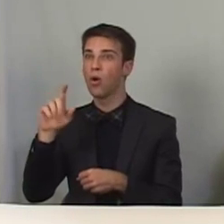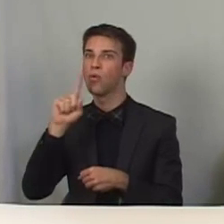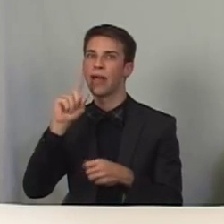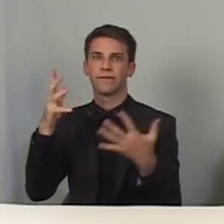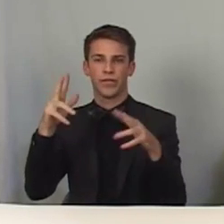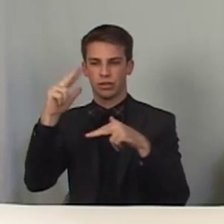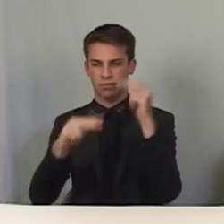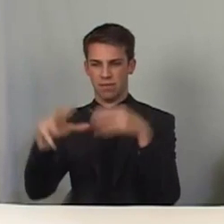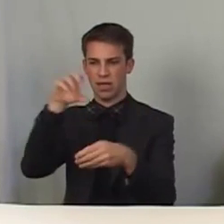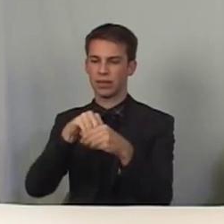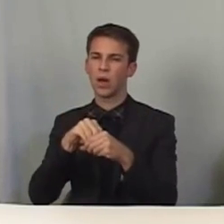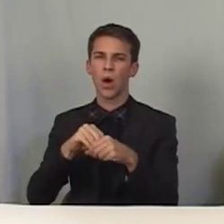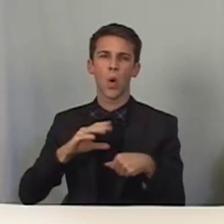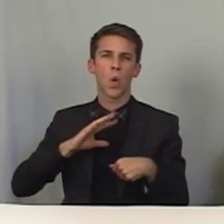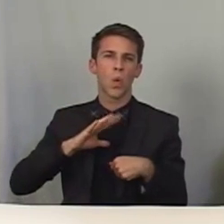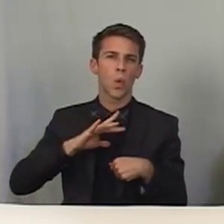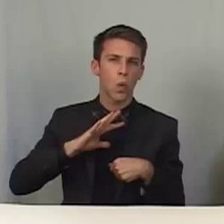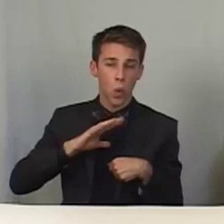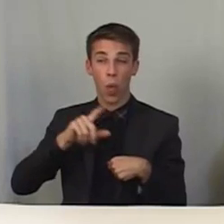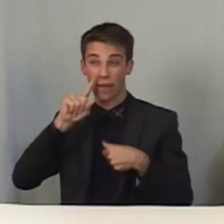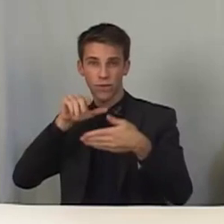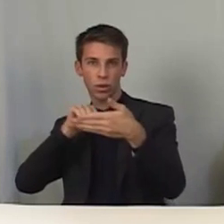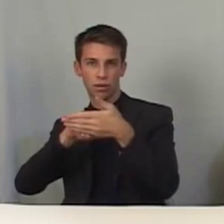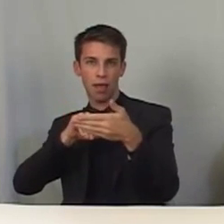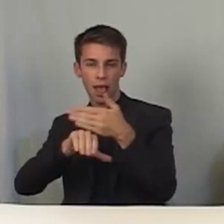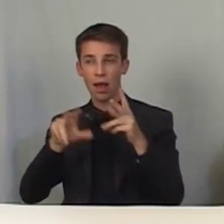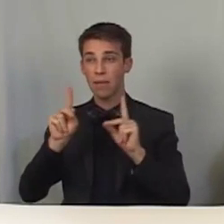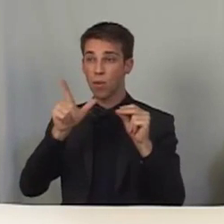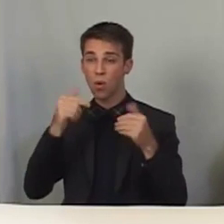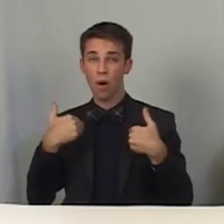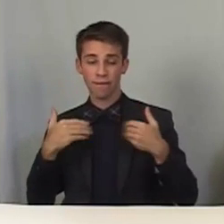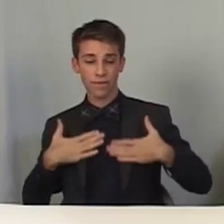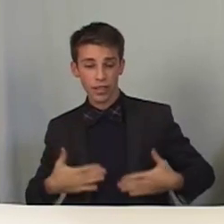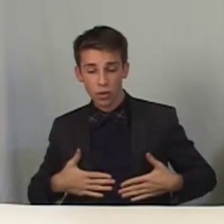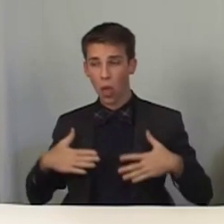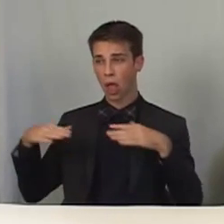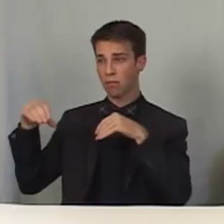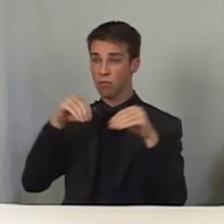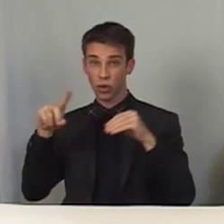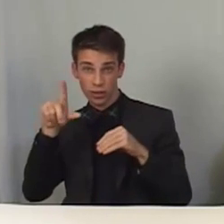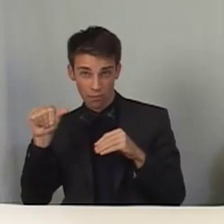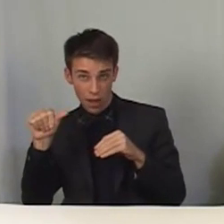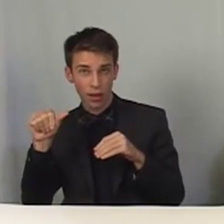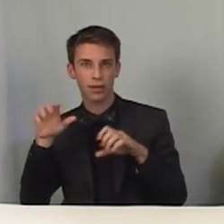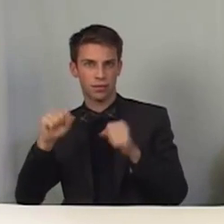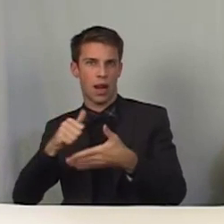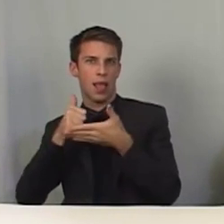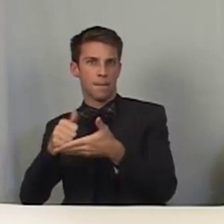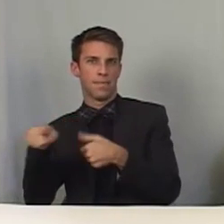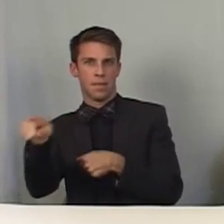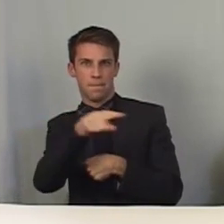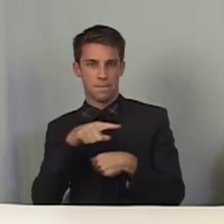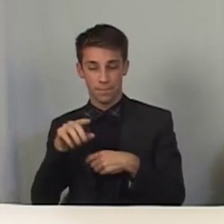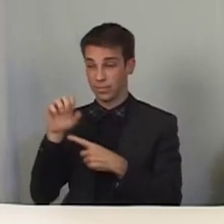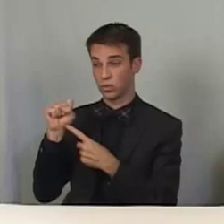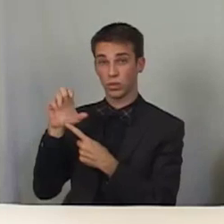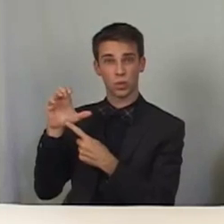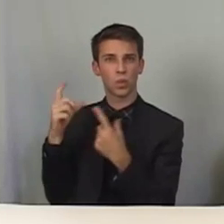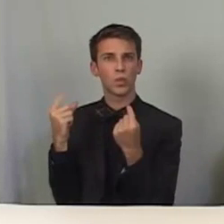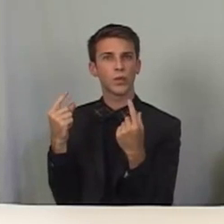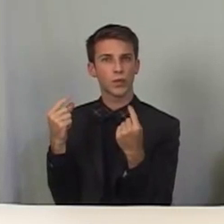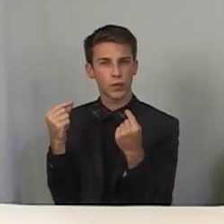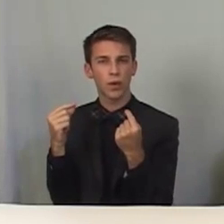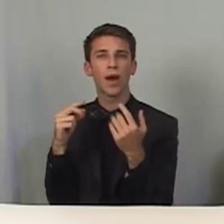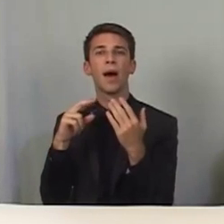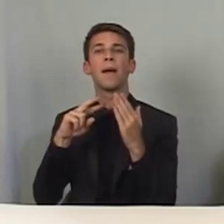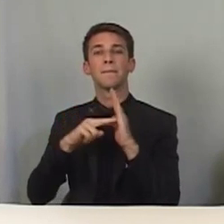for individuals with physical or mobility disabilities. Switch Control allows you to navigate through